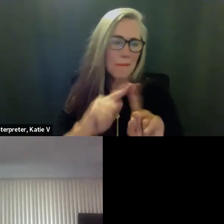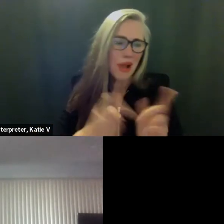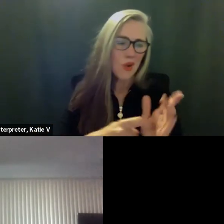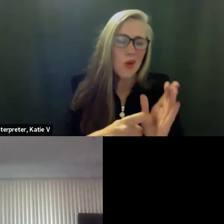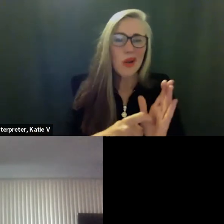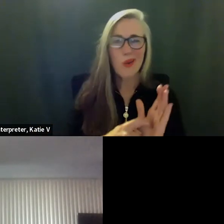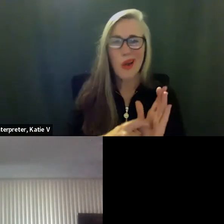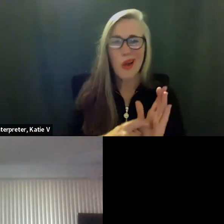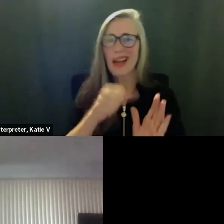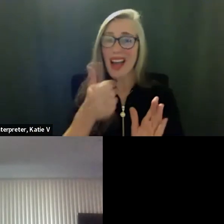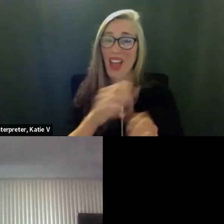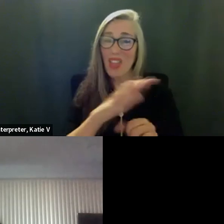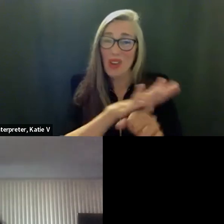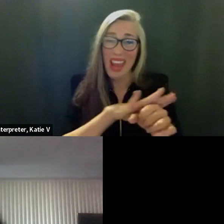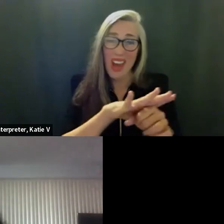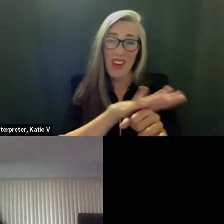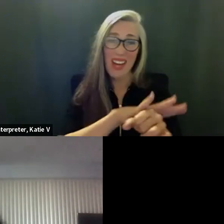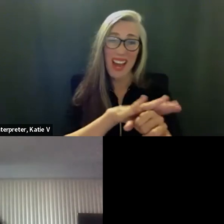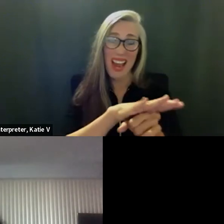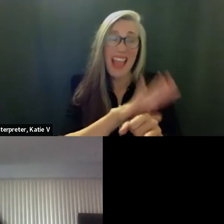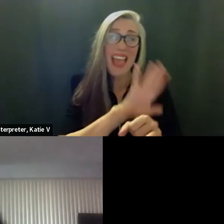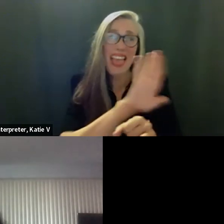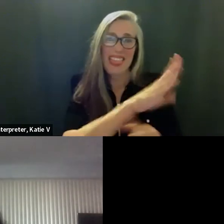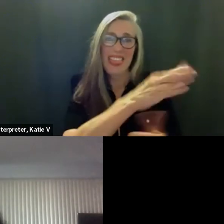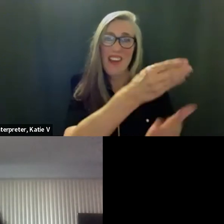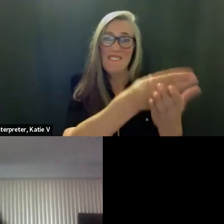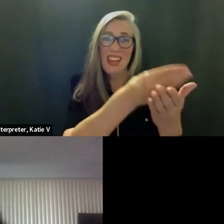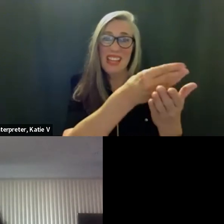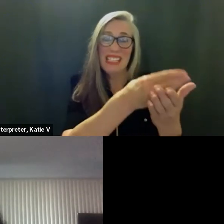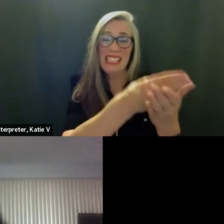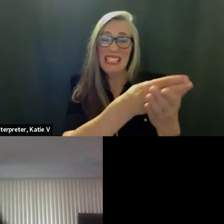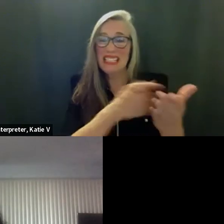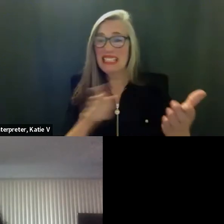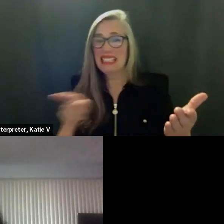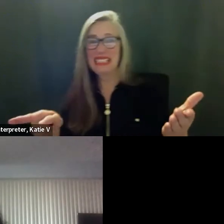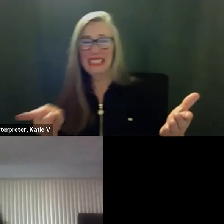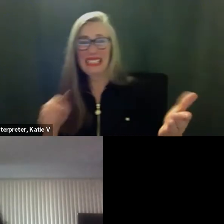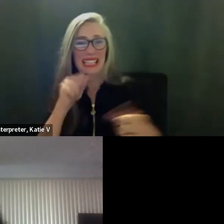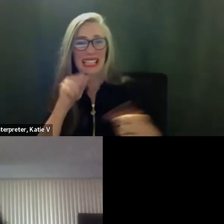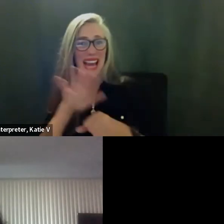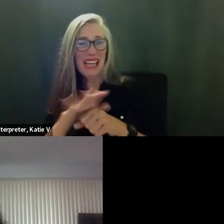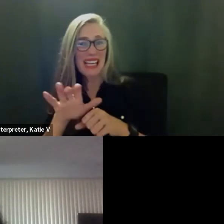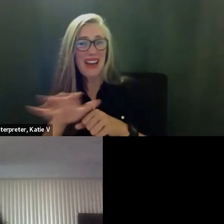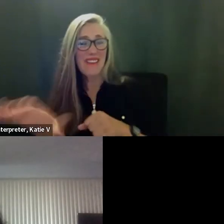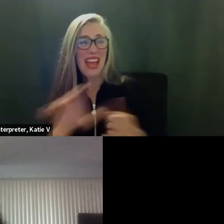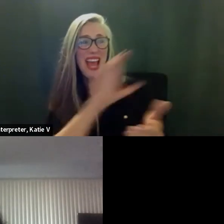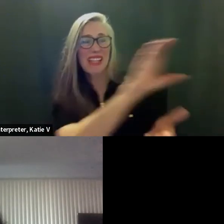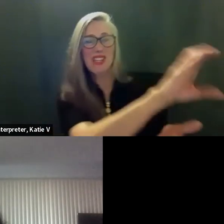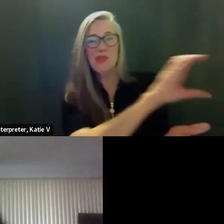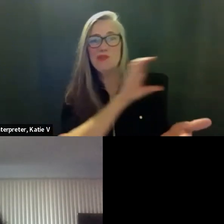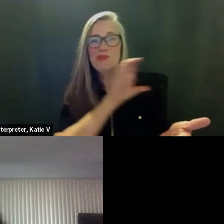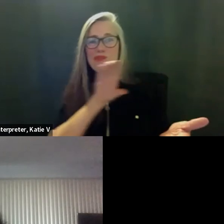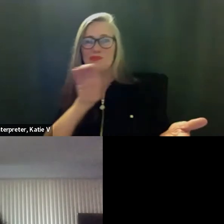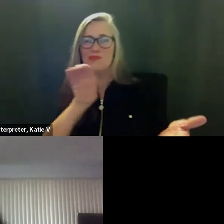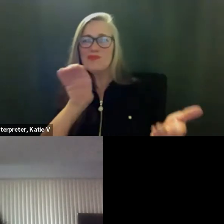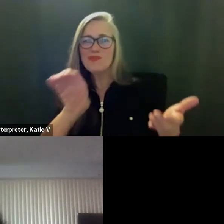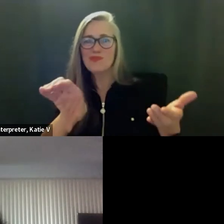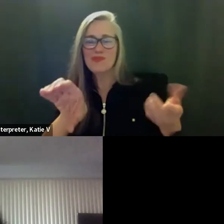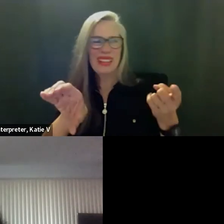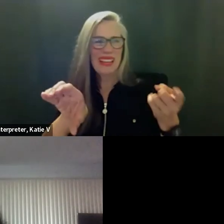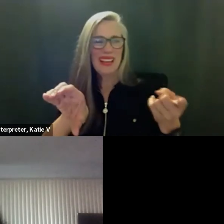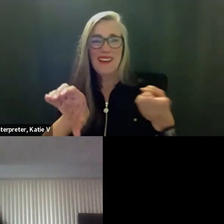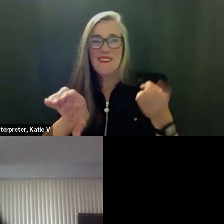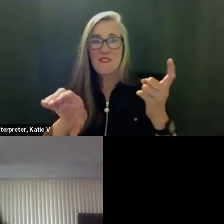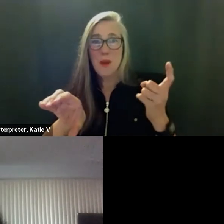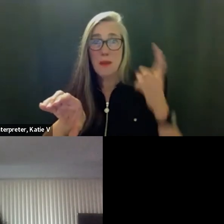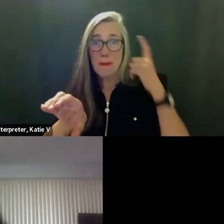area to fold that into that goal so what we ended up doing is we we took it out of the i believe